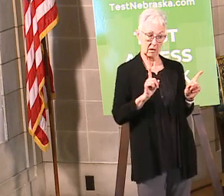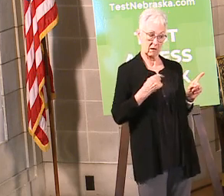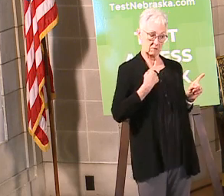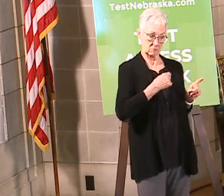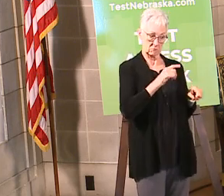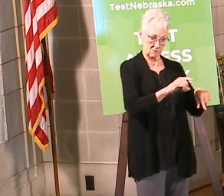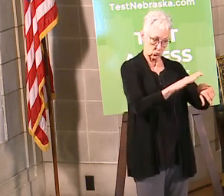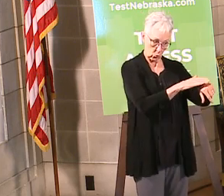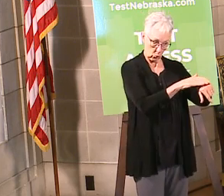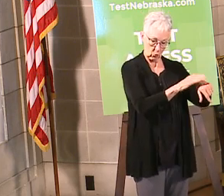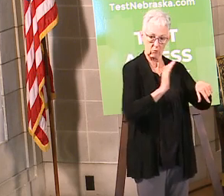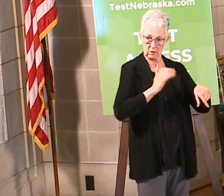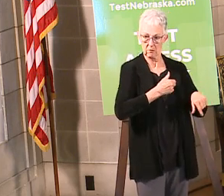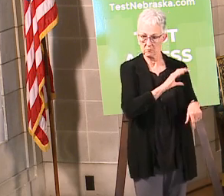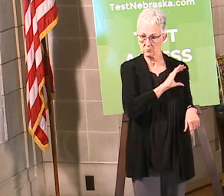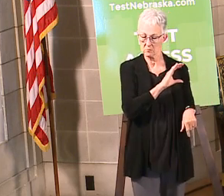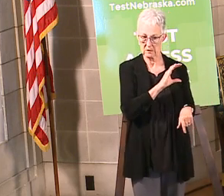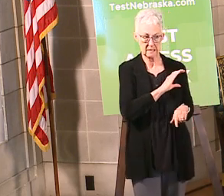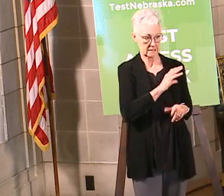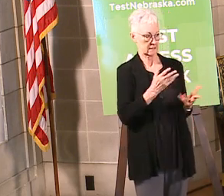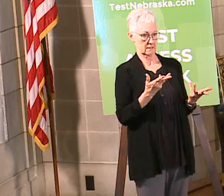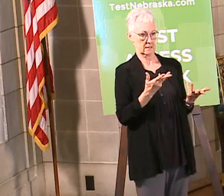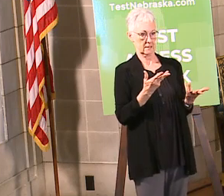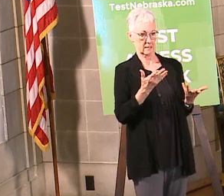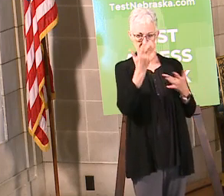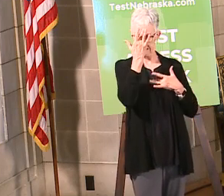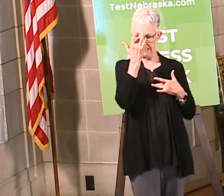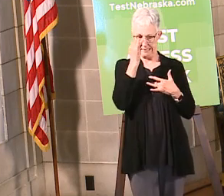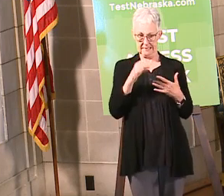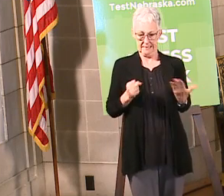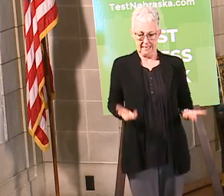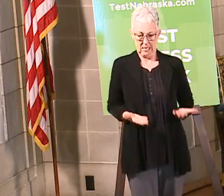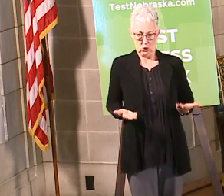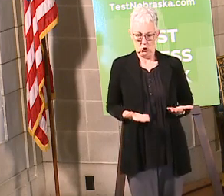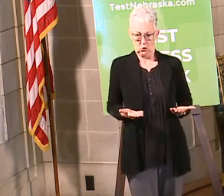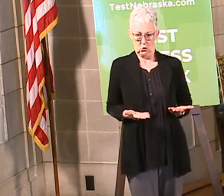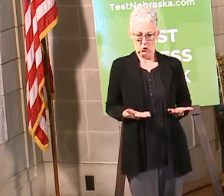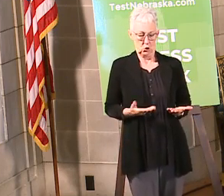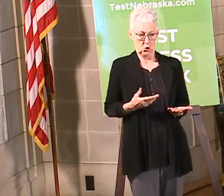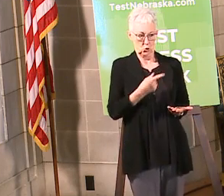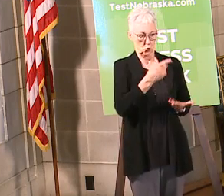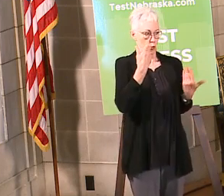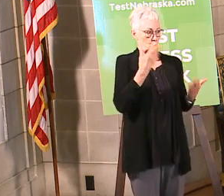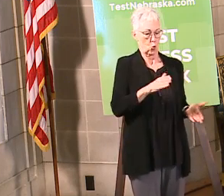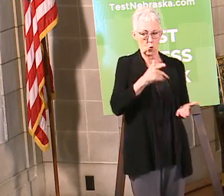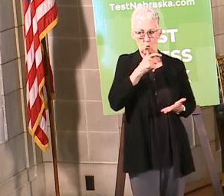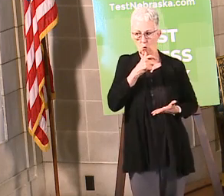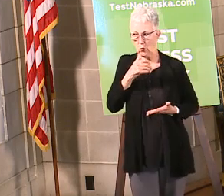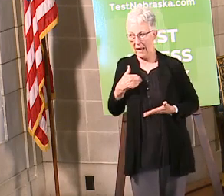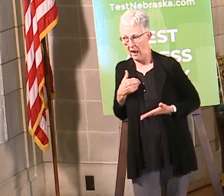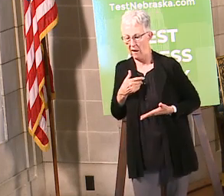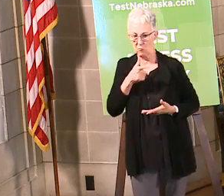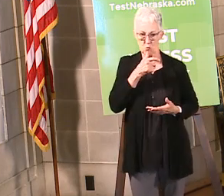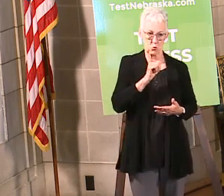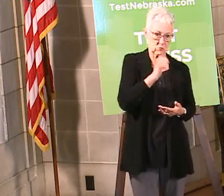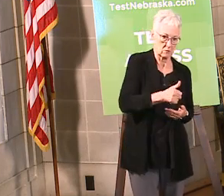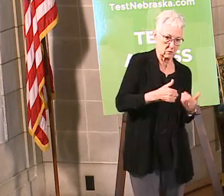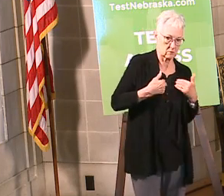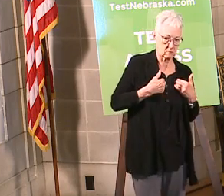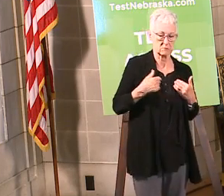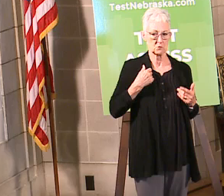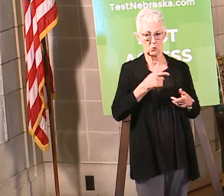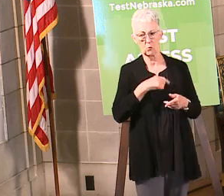community it's uh somebody may unknowingly be affected and be carrying it so we have to use all uh proper